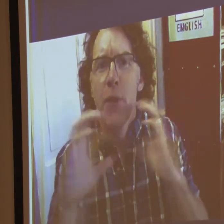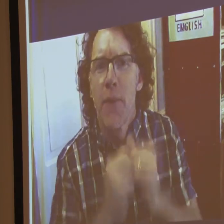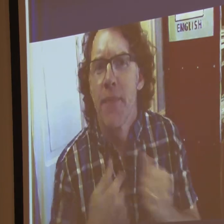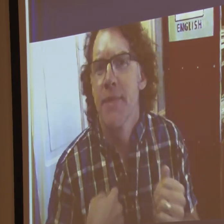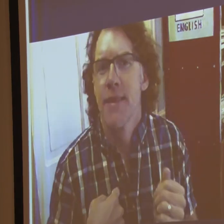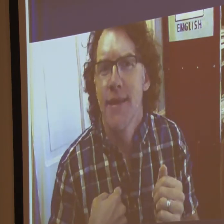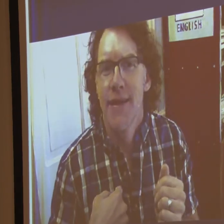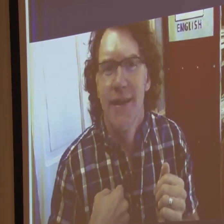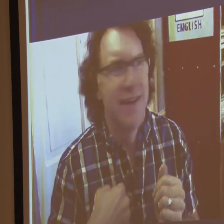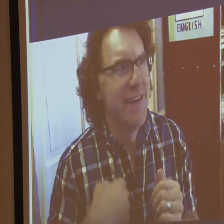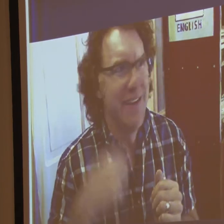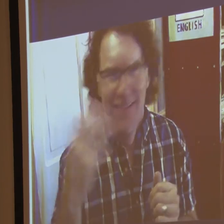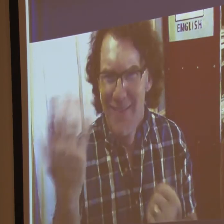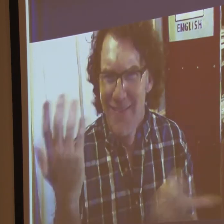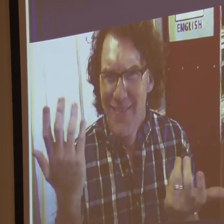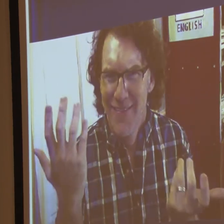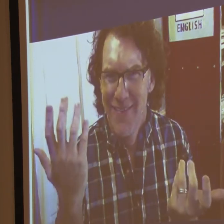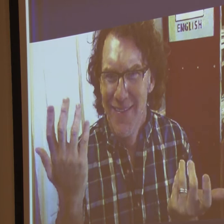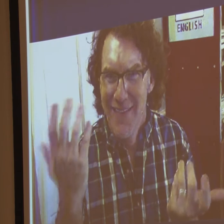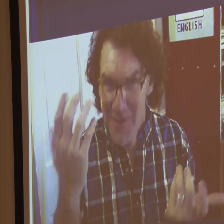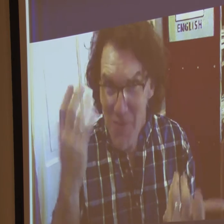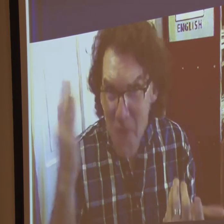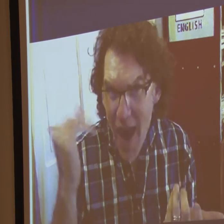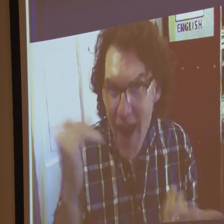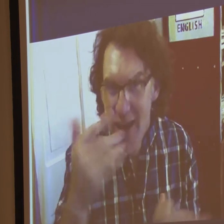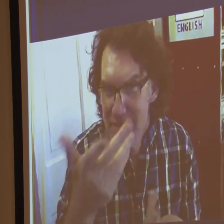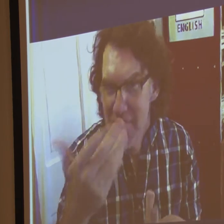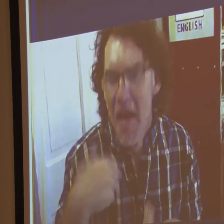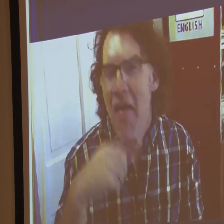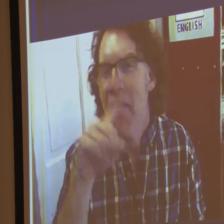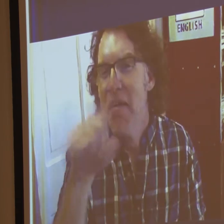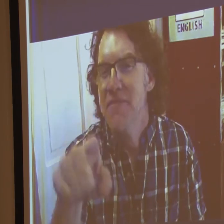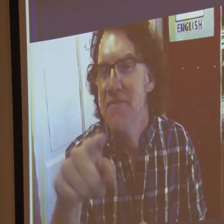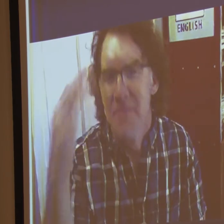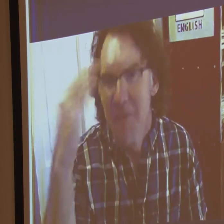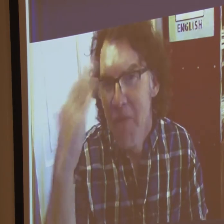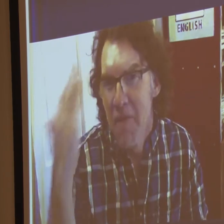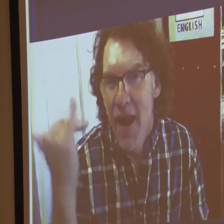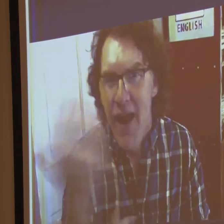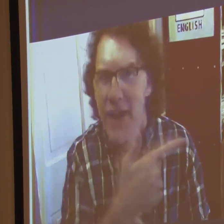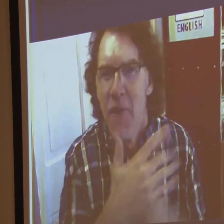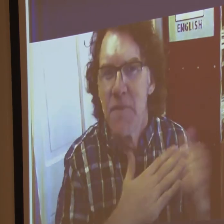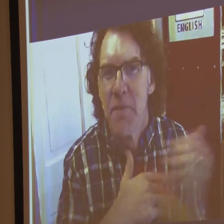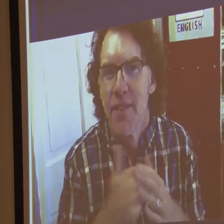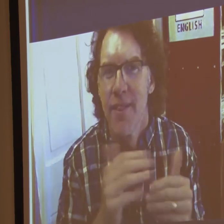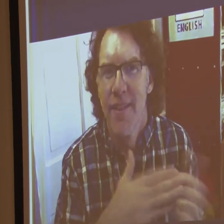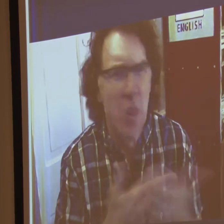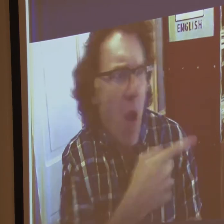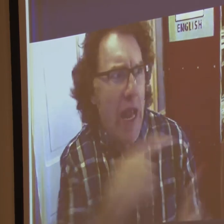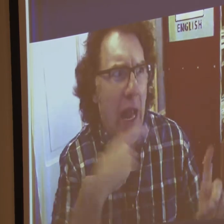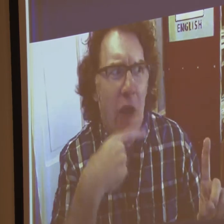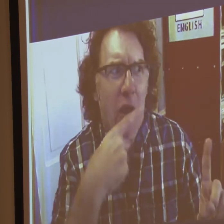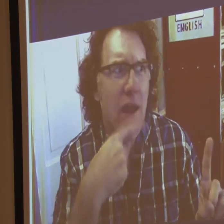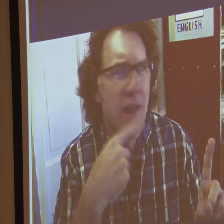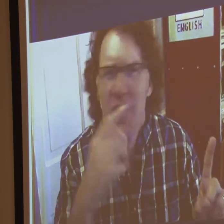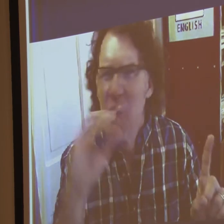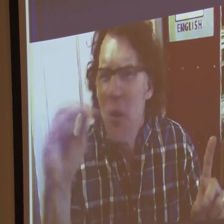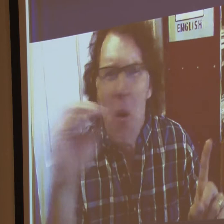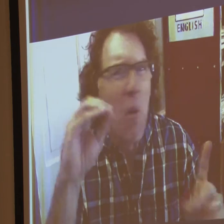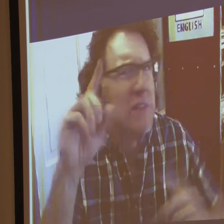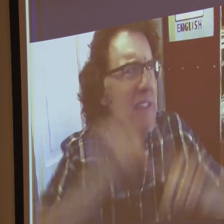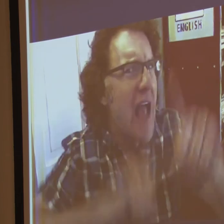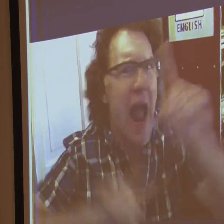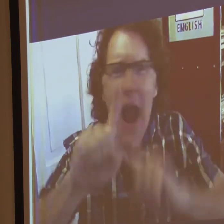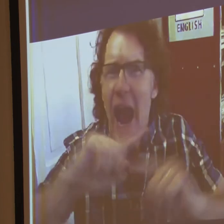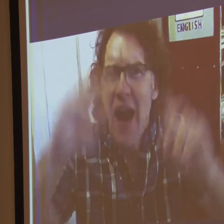They were, those people that were in the theater department were very comfortable talking with a deaf person. Do you guys